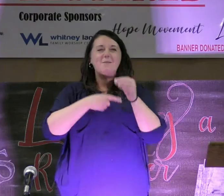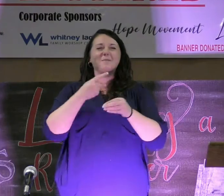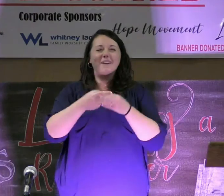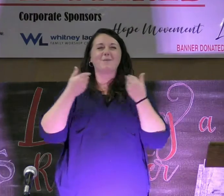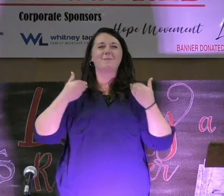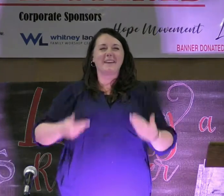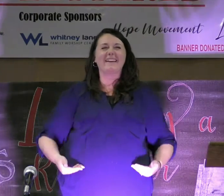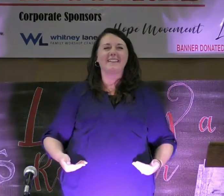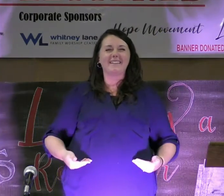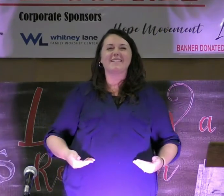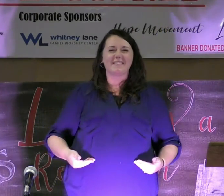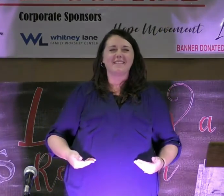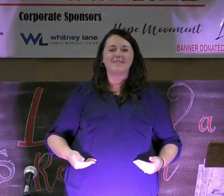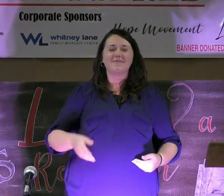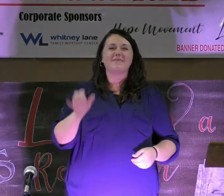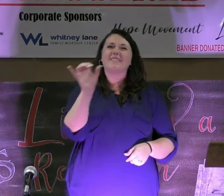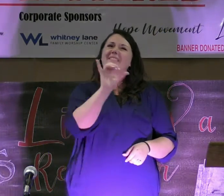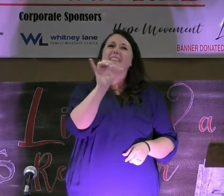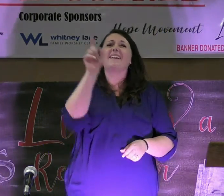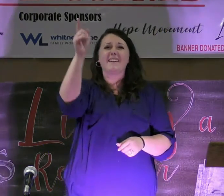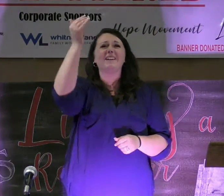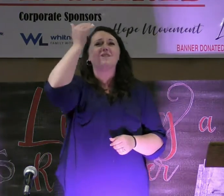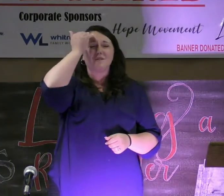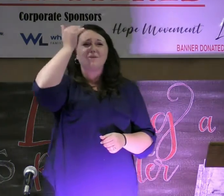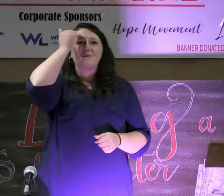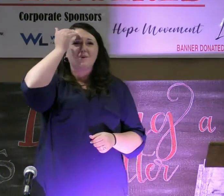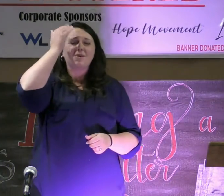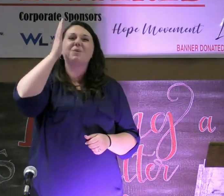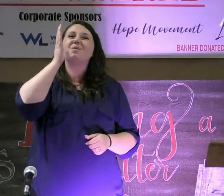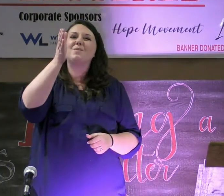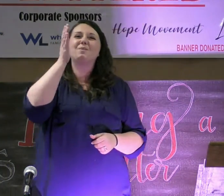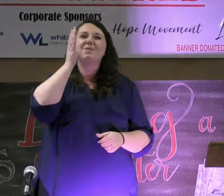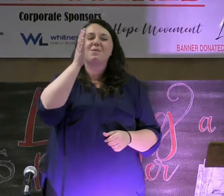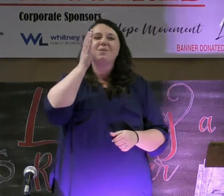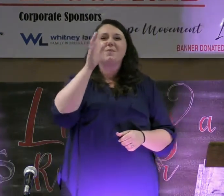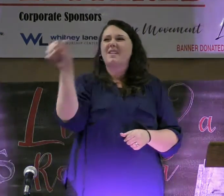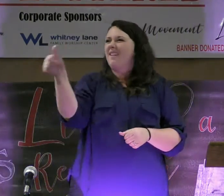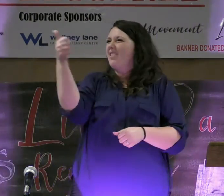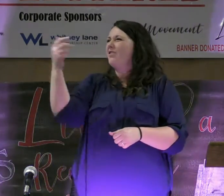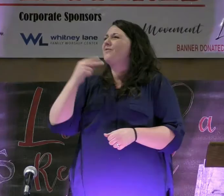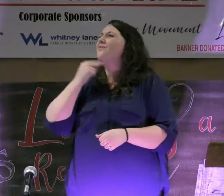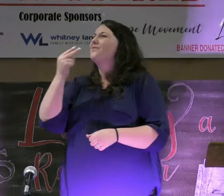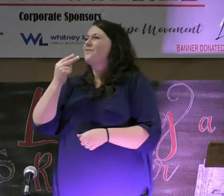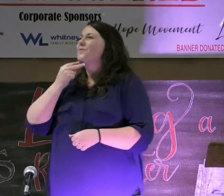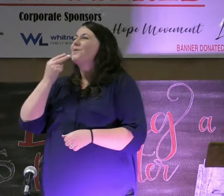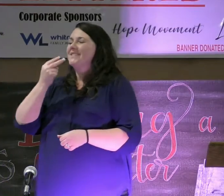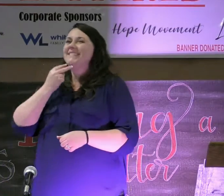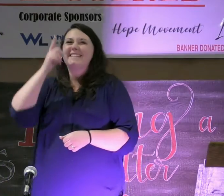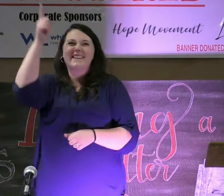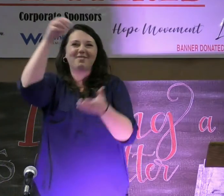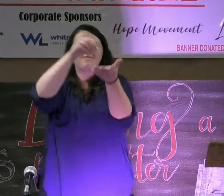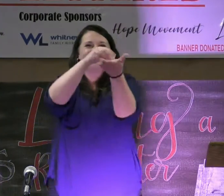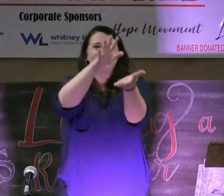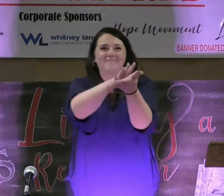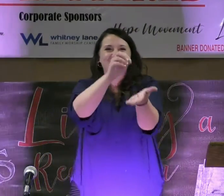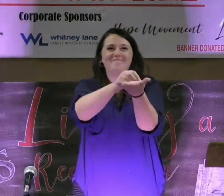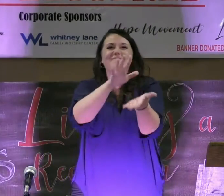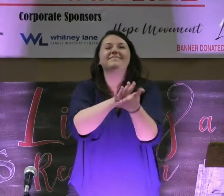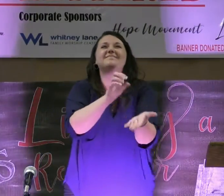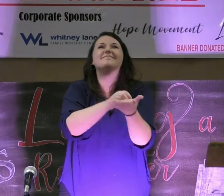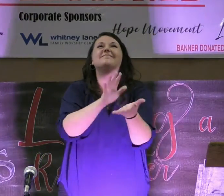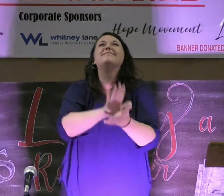me. It's like he knew there would be other voices. So he wrote his voice